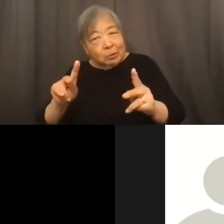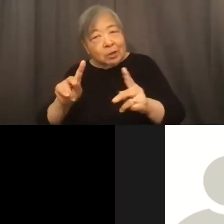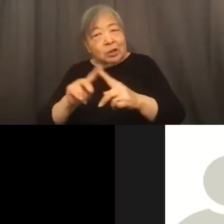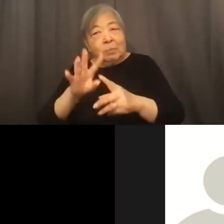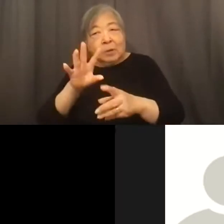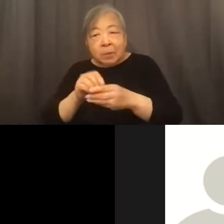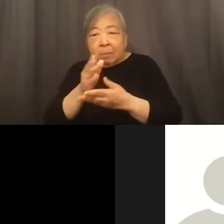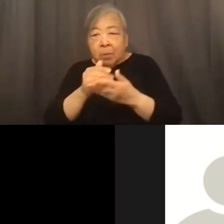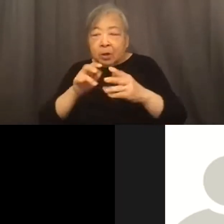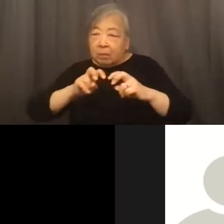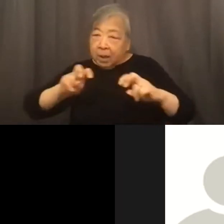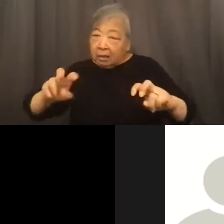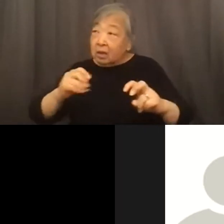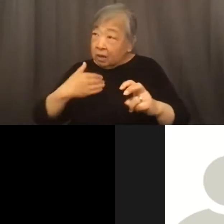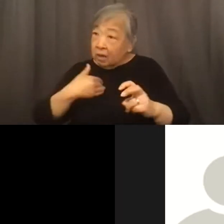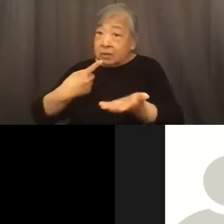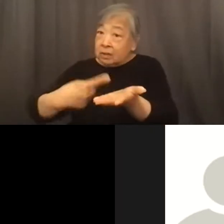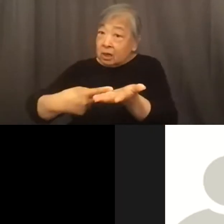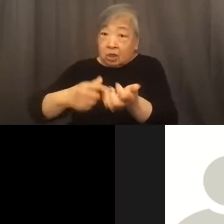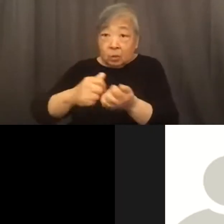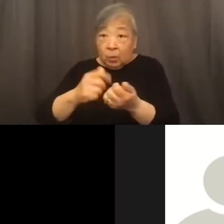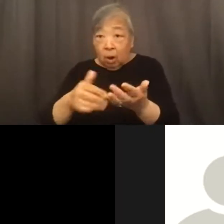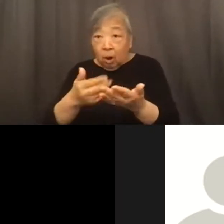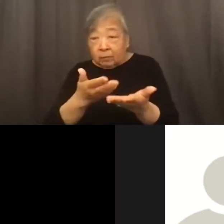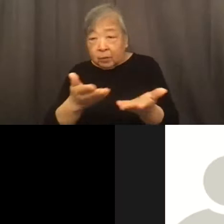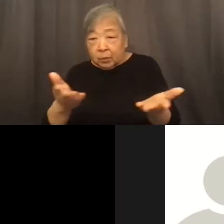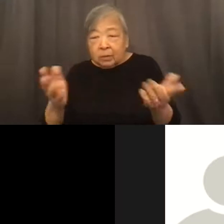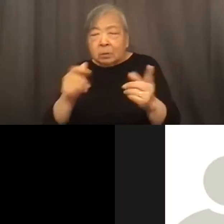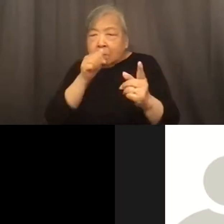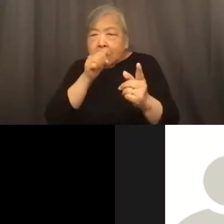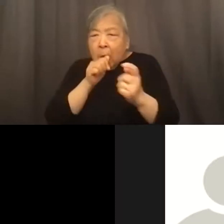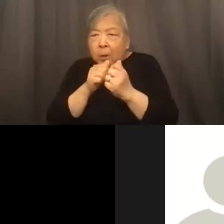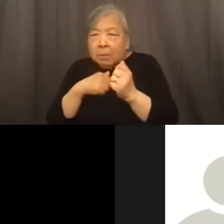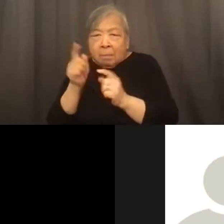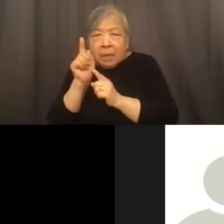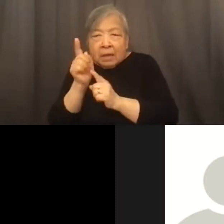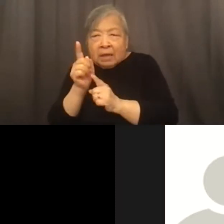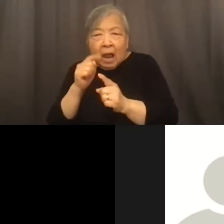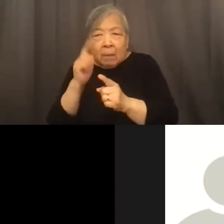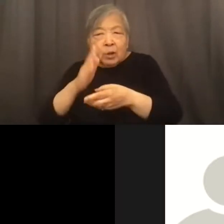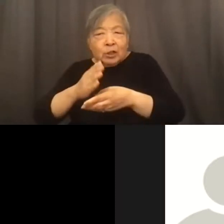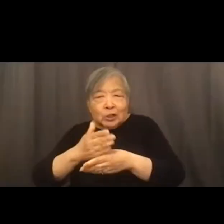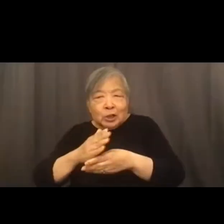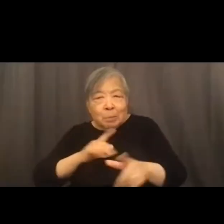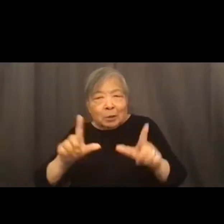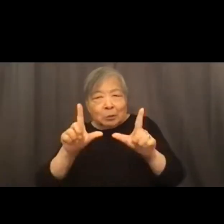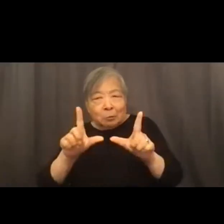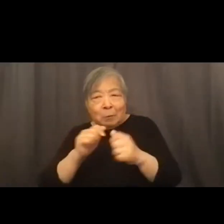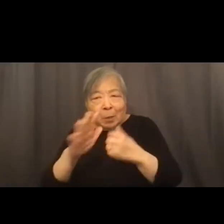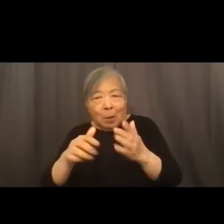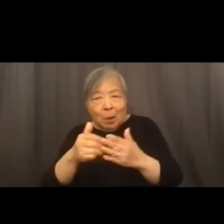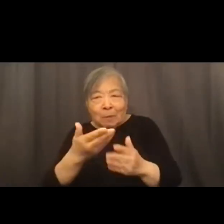and to have this discussion with all of you. Just bear with me a moment. I'm going to hopefully share my screen with all of you.